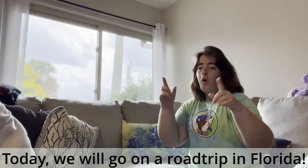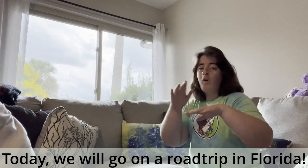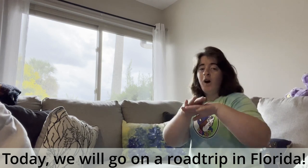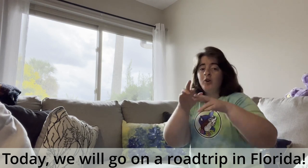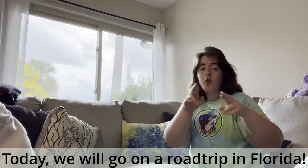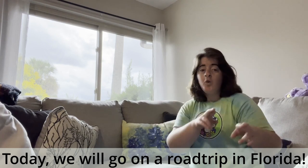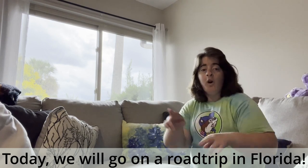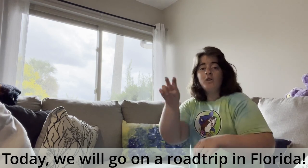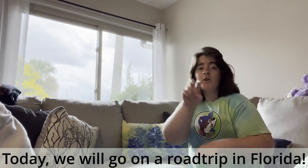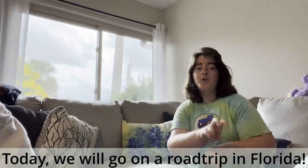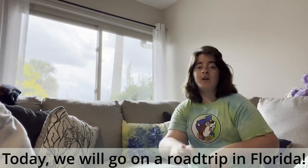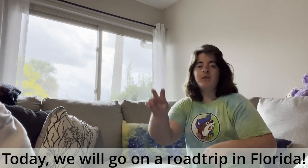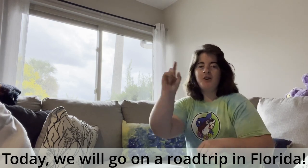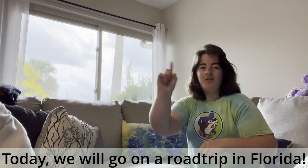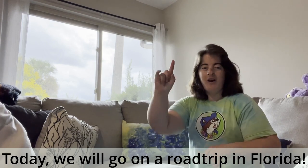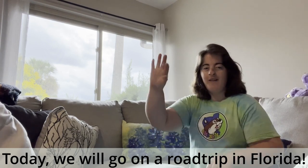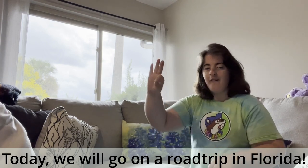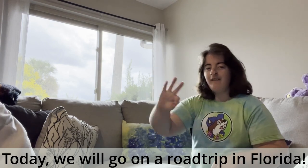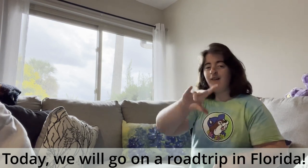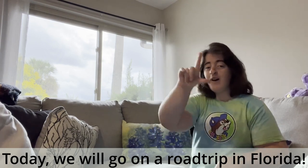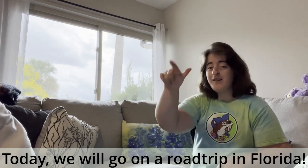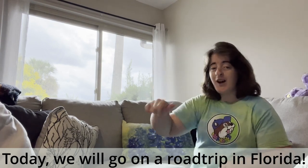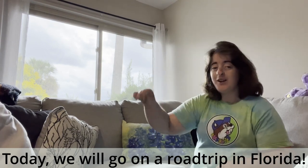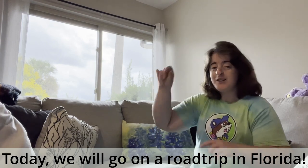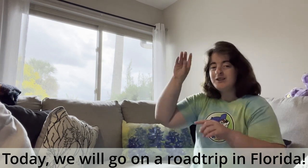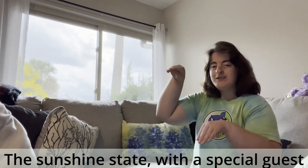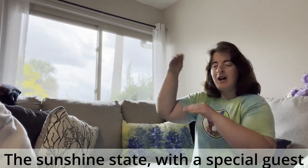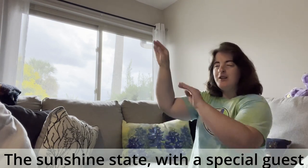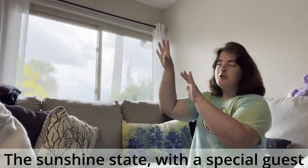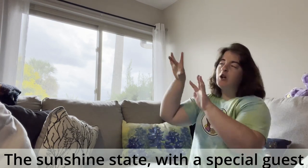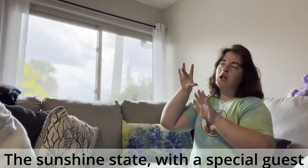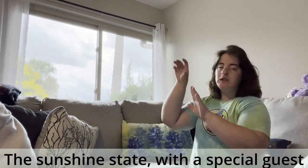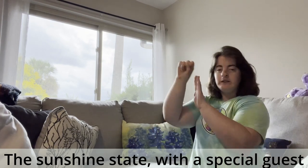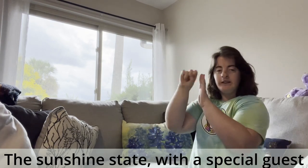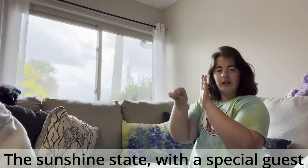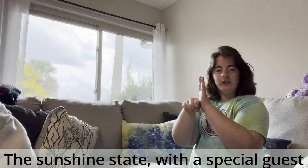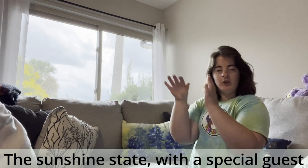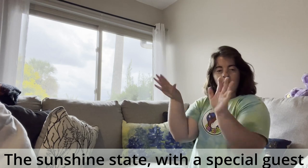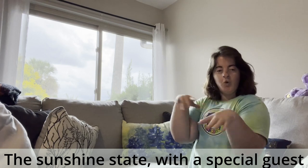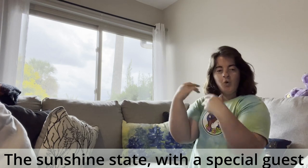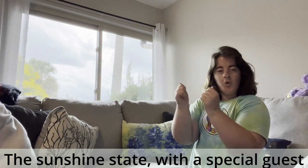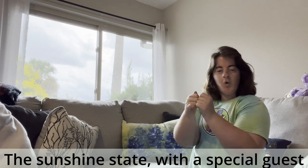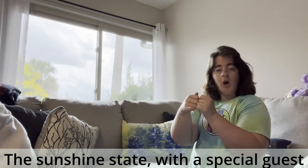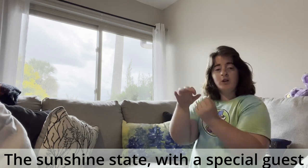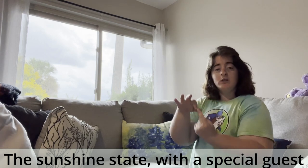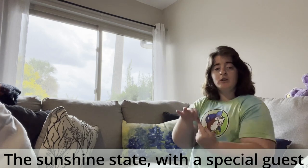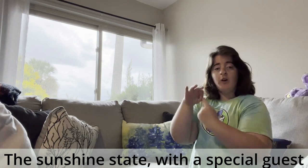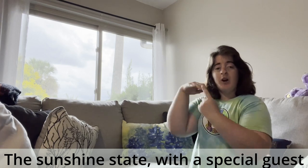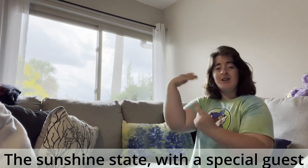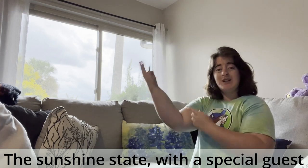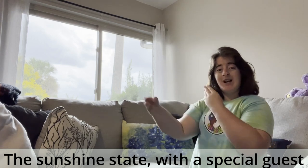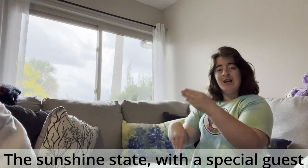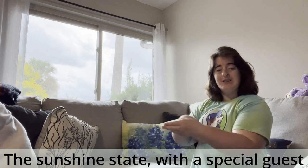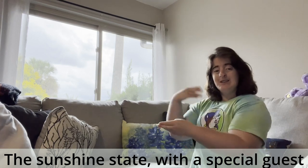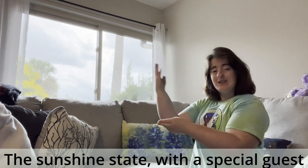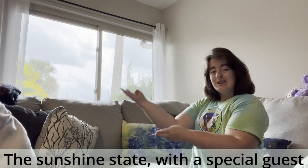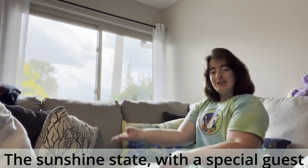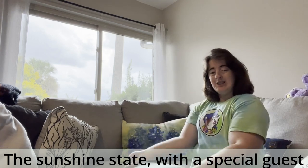going same thing, so going the same thing. And, uh, I think that is